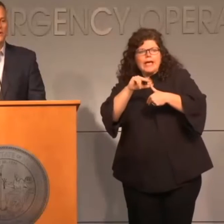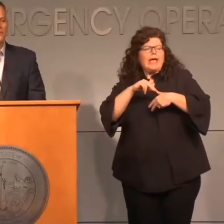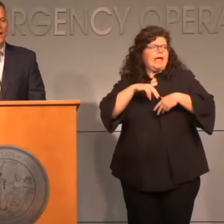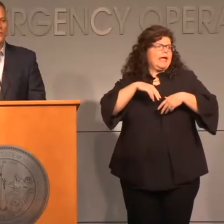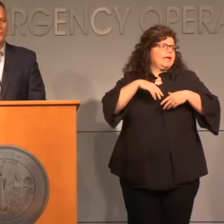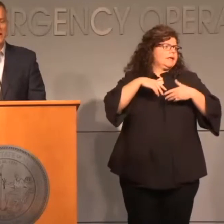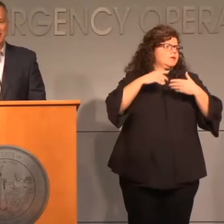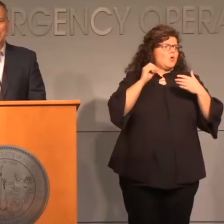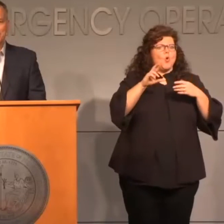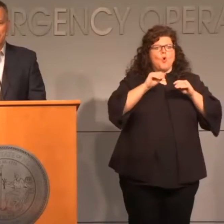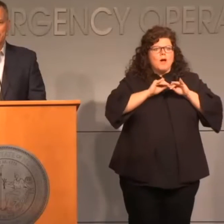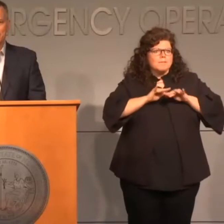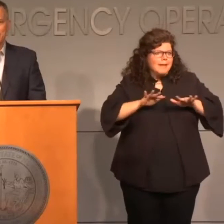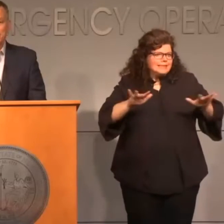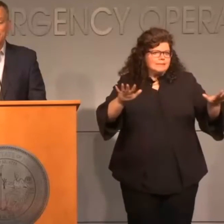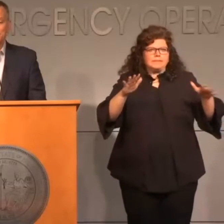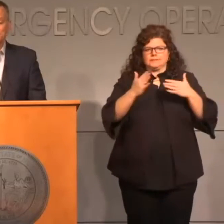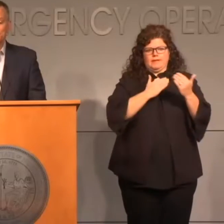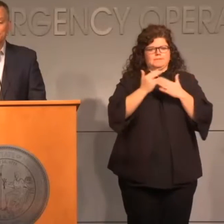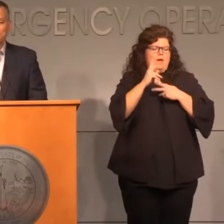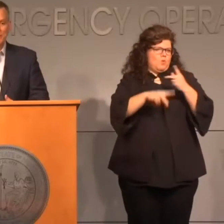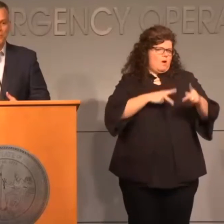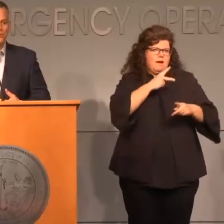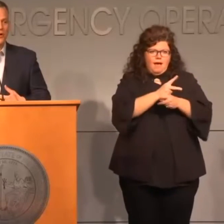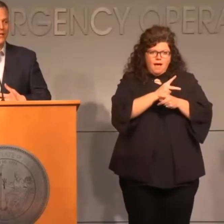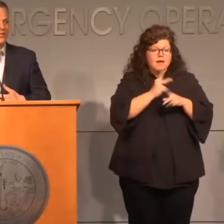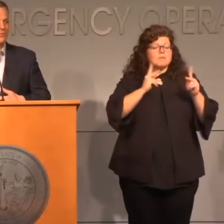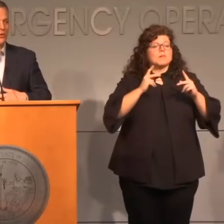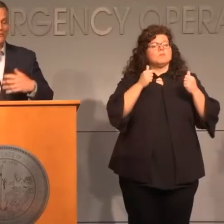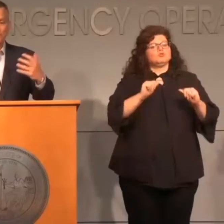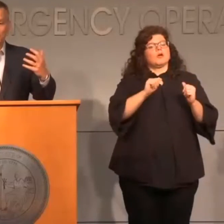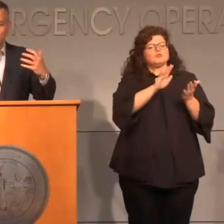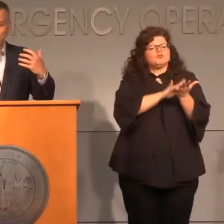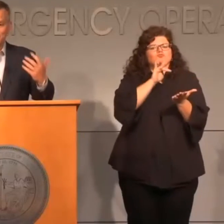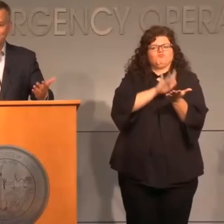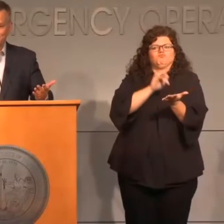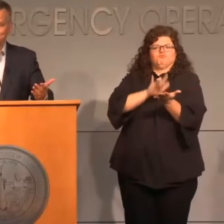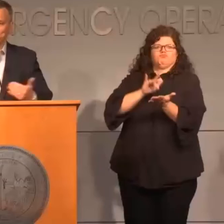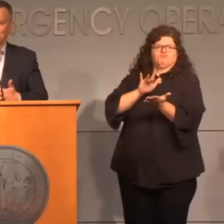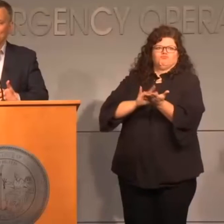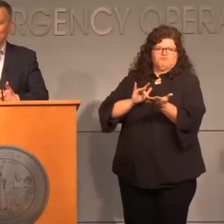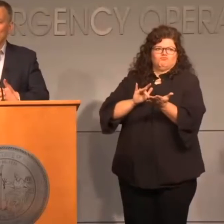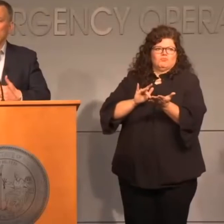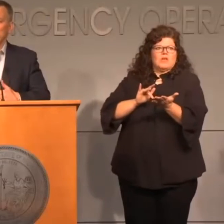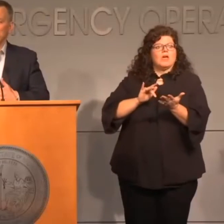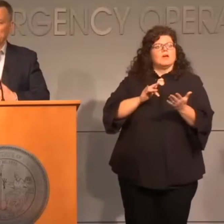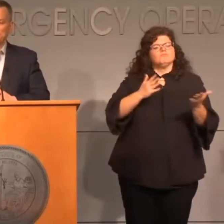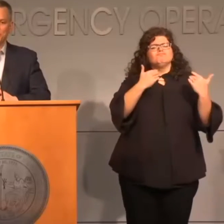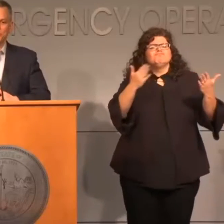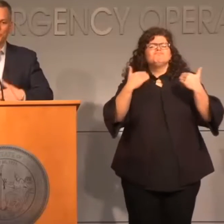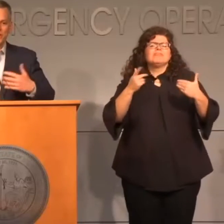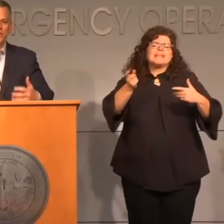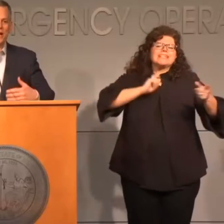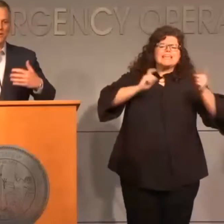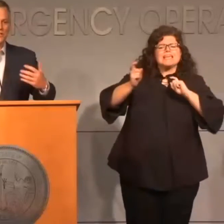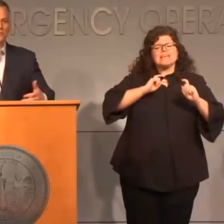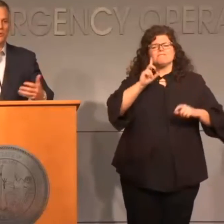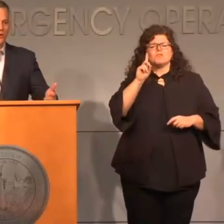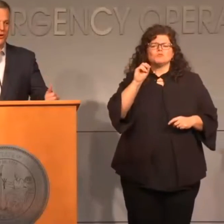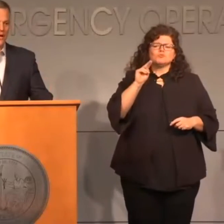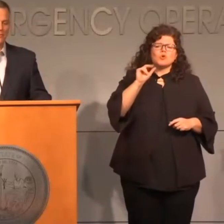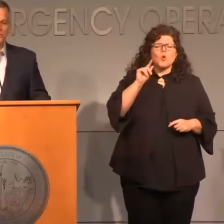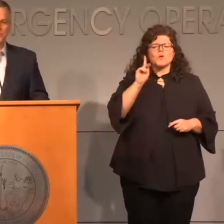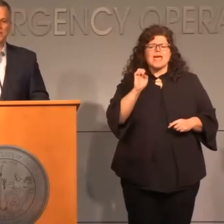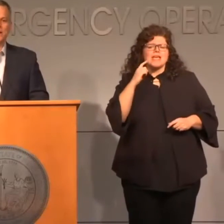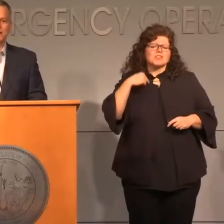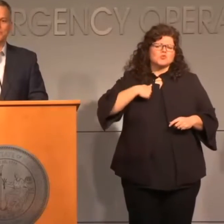a viral pandemic, is people trying to exploit folks' charity. We want people to reach out and